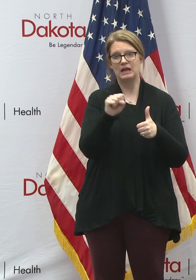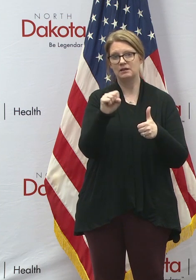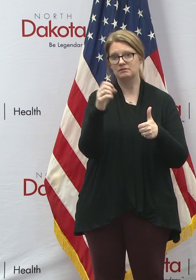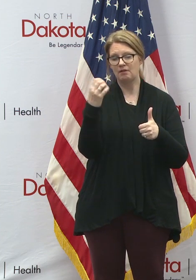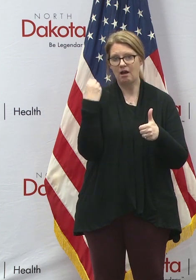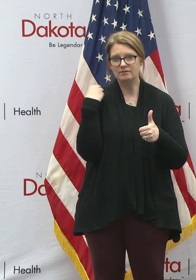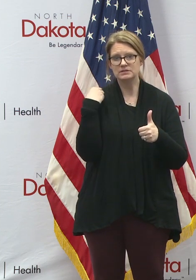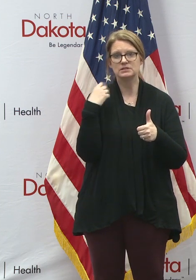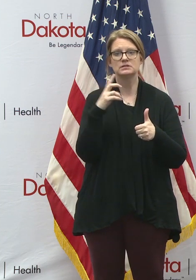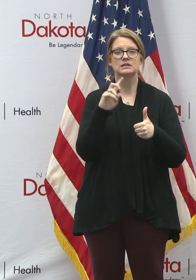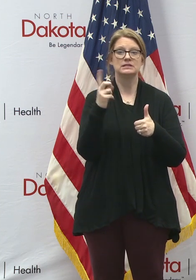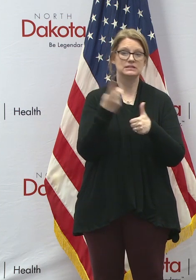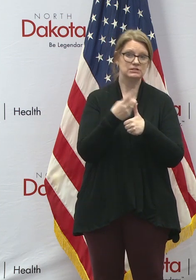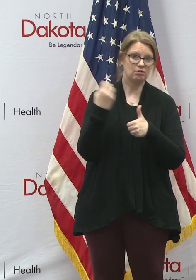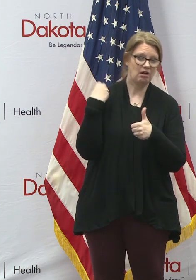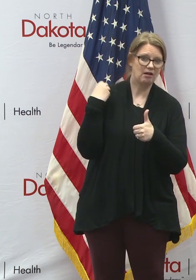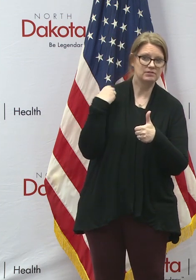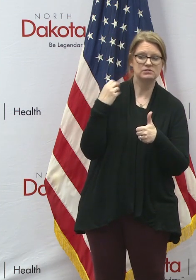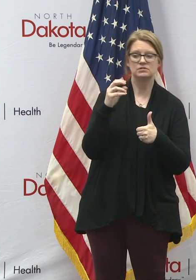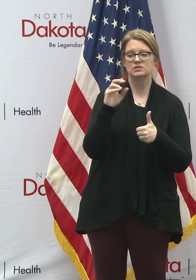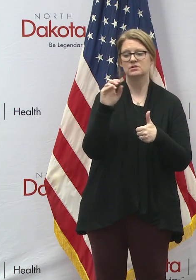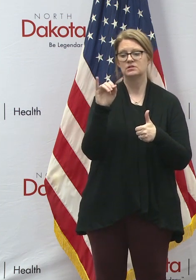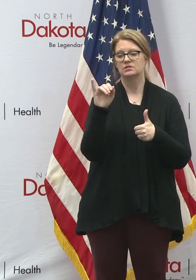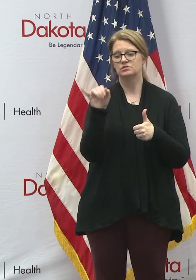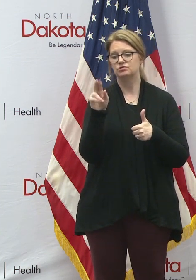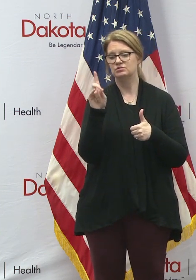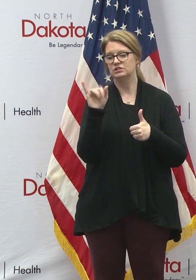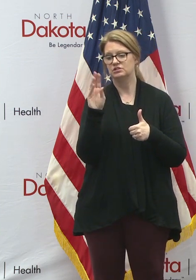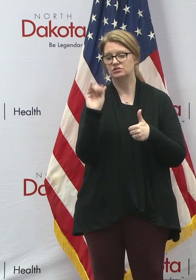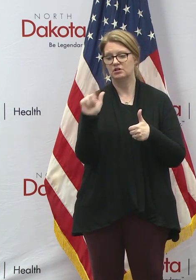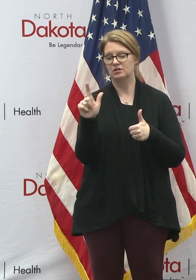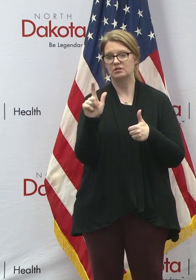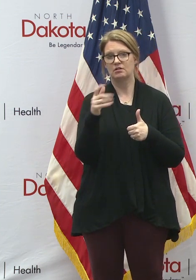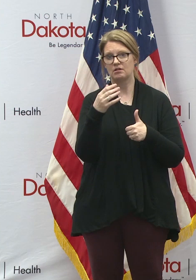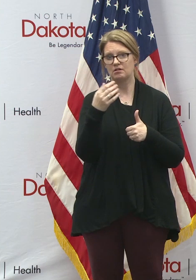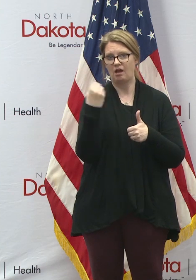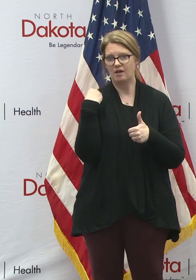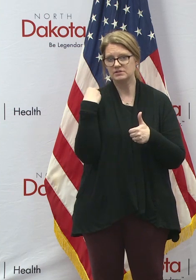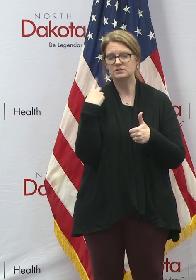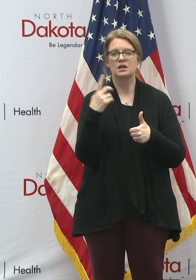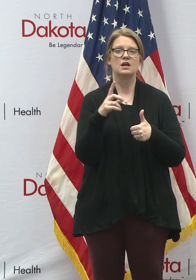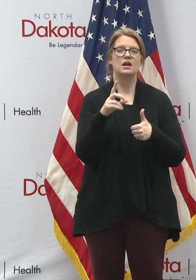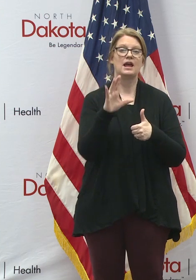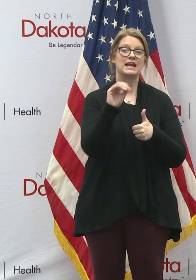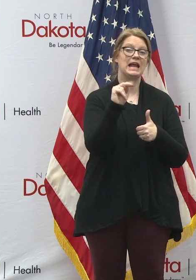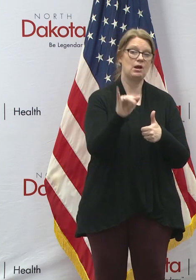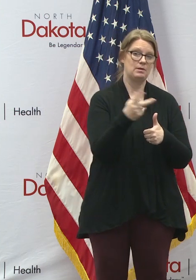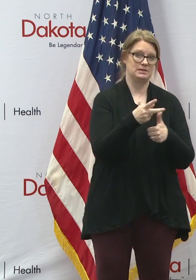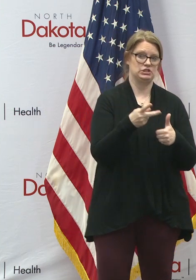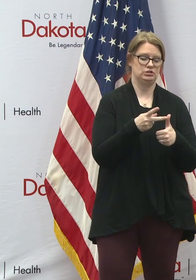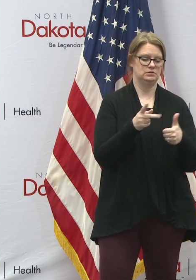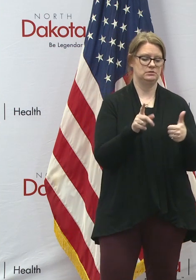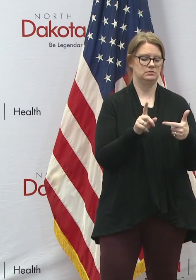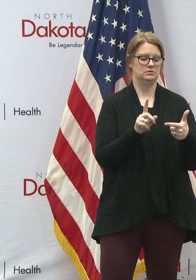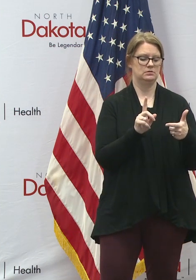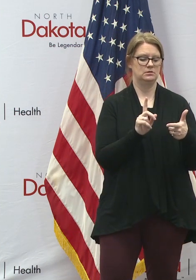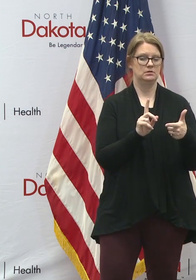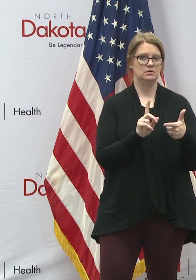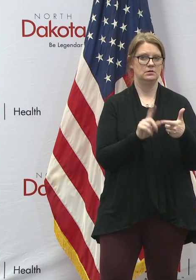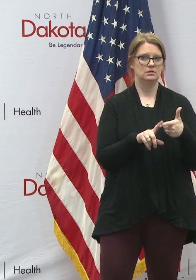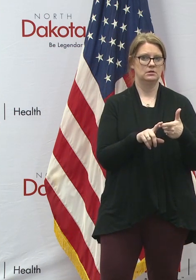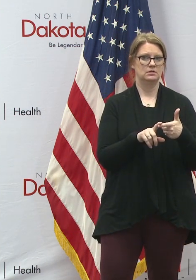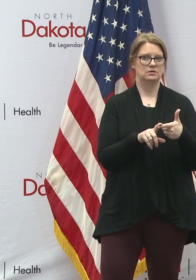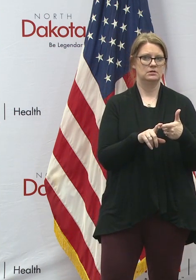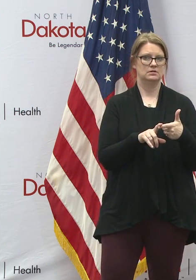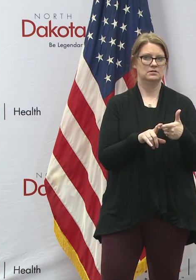district offices like judicial and legislative, and for county positions. But it is